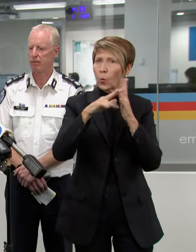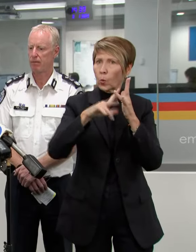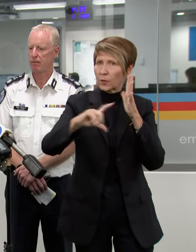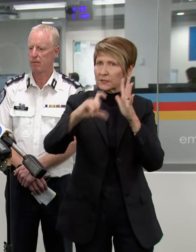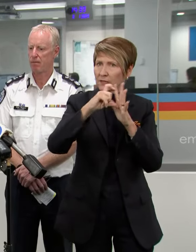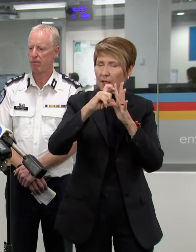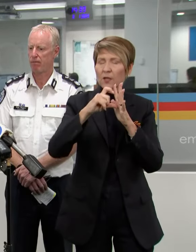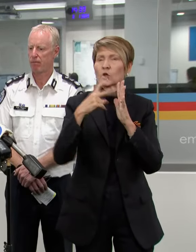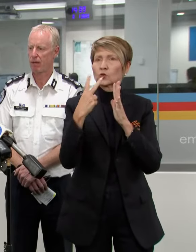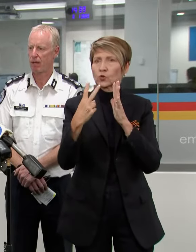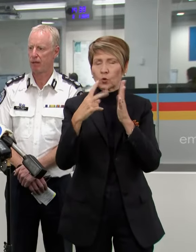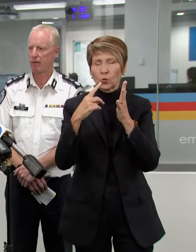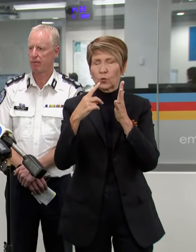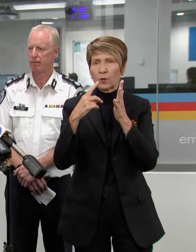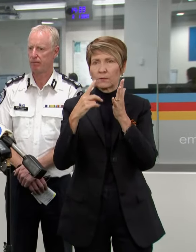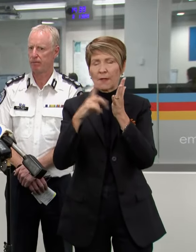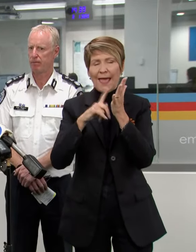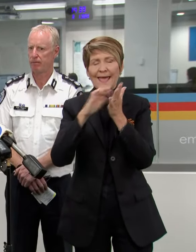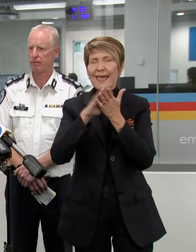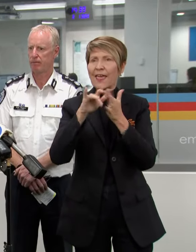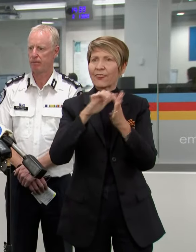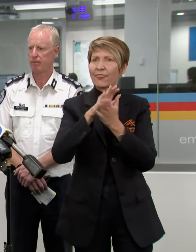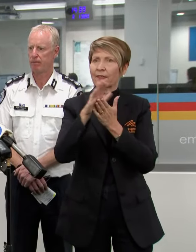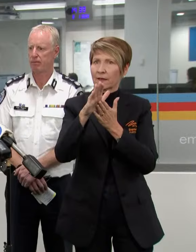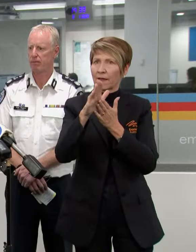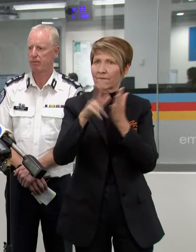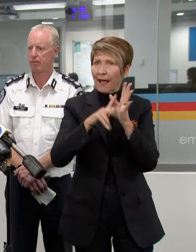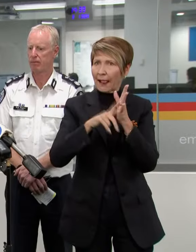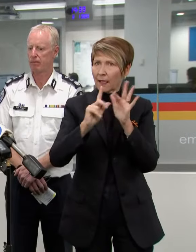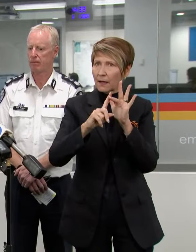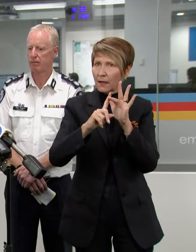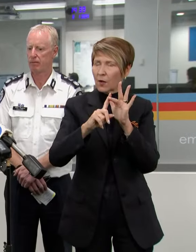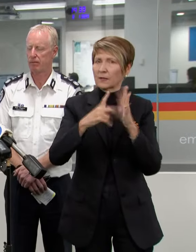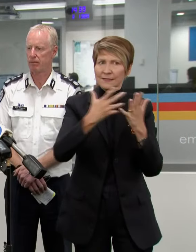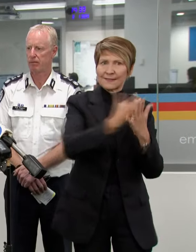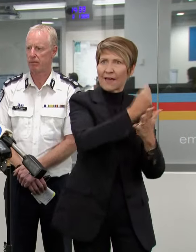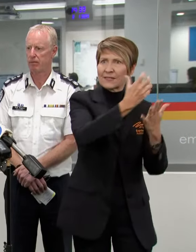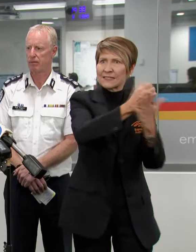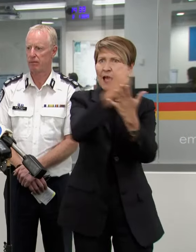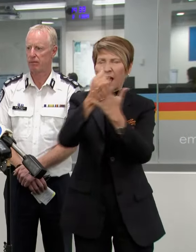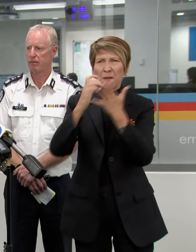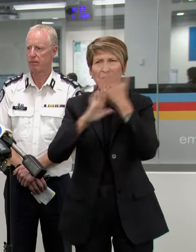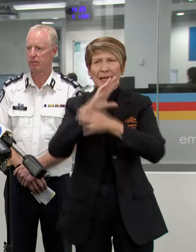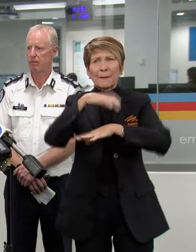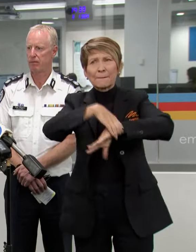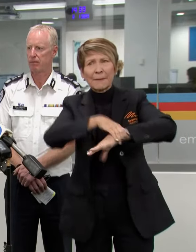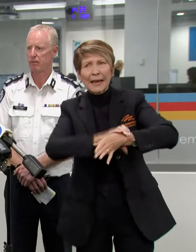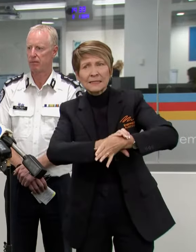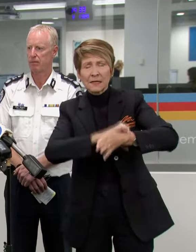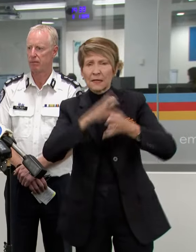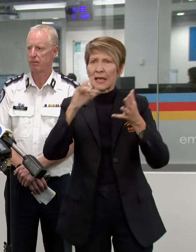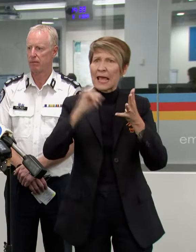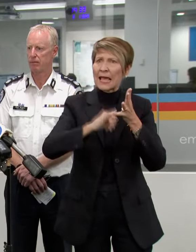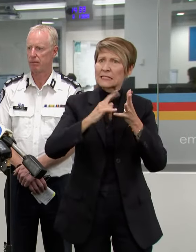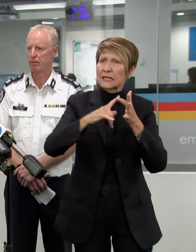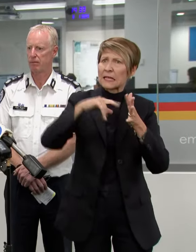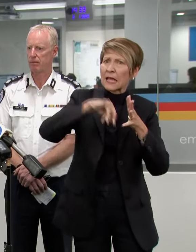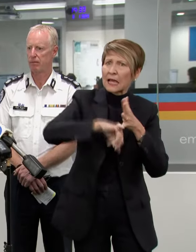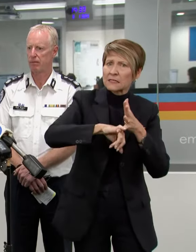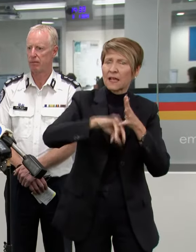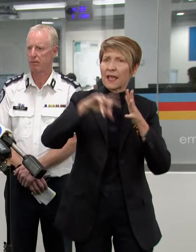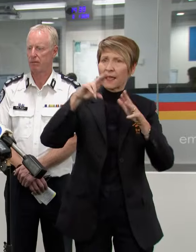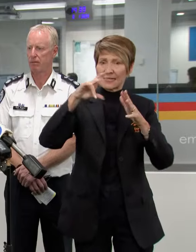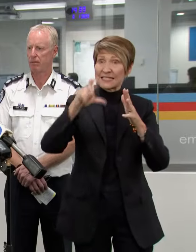Again, emergency services, both Water Police, SES volunteers and CFA did a fantastic effort